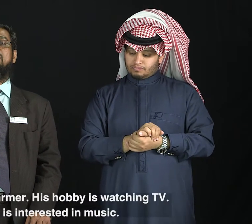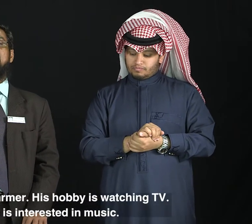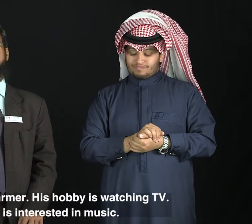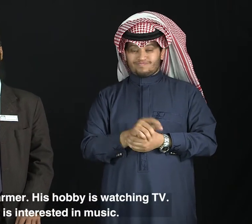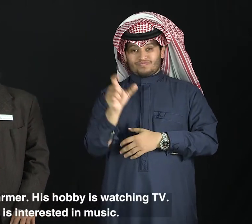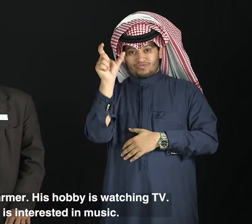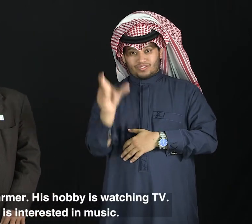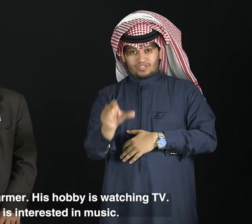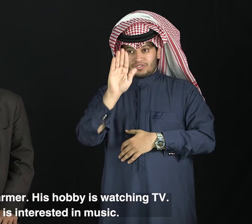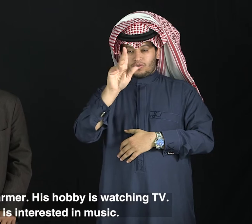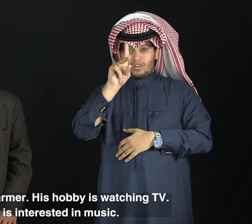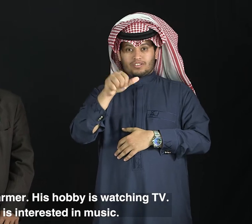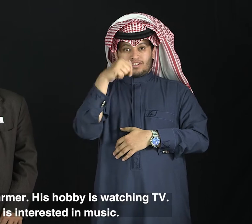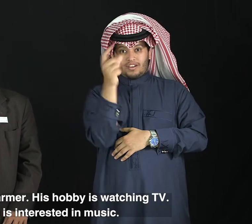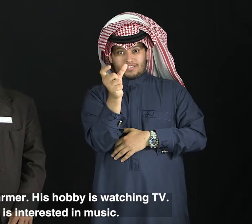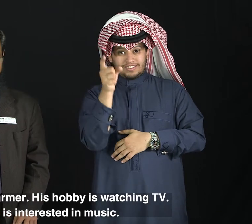Sultan is a farmer.